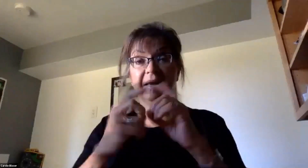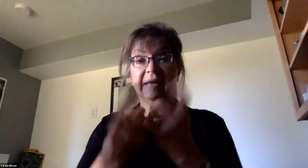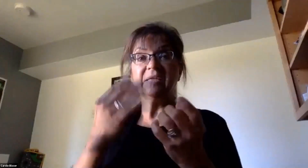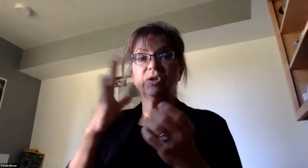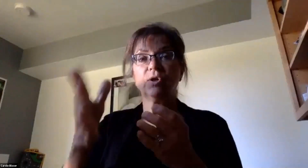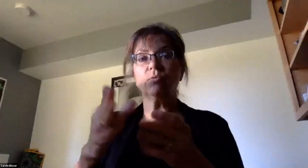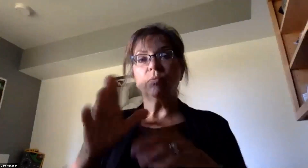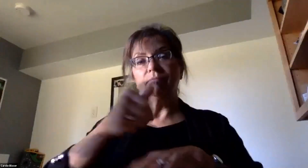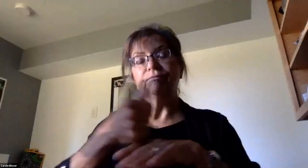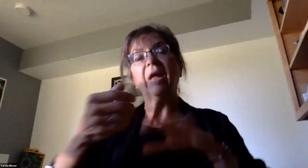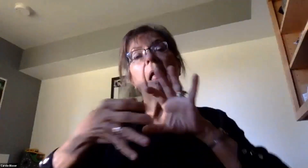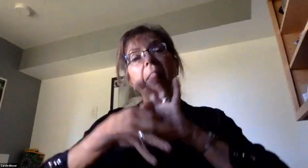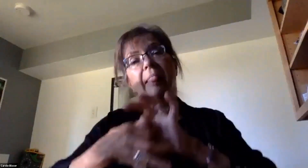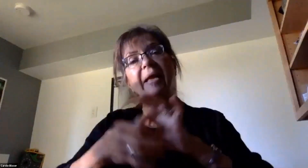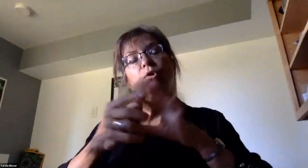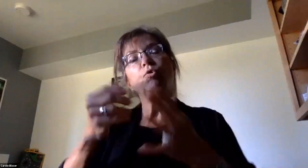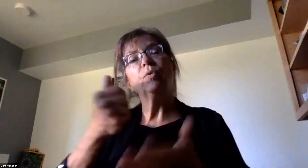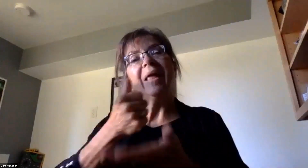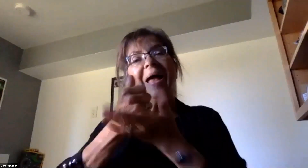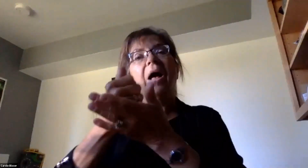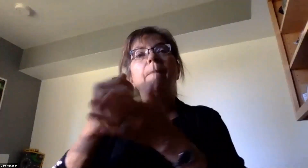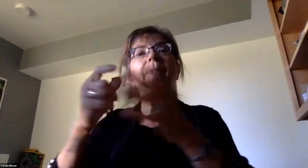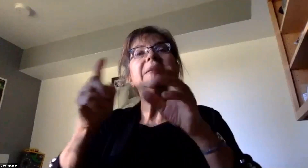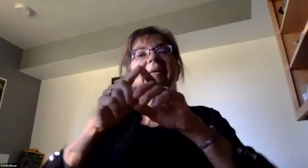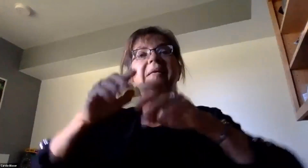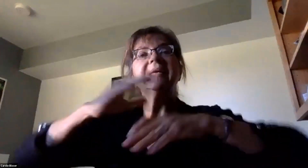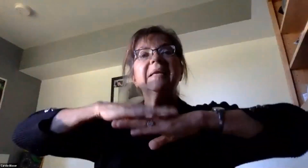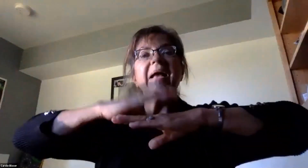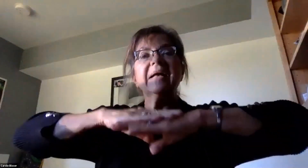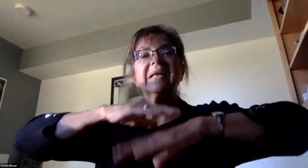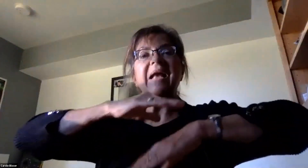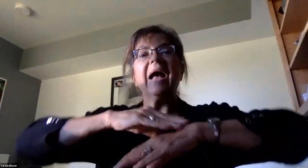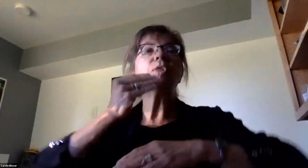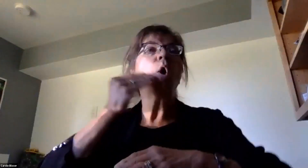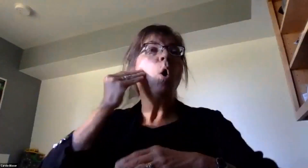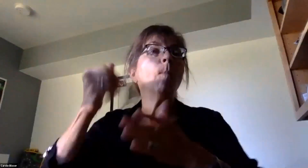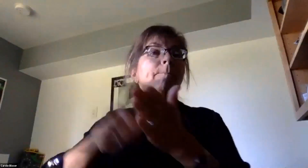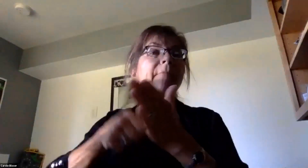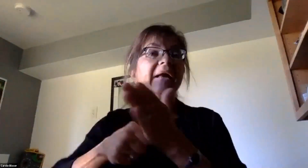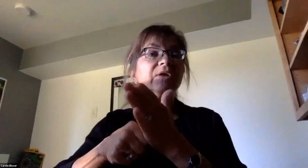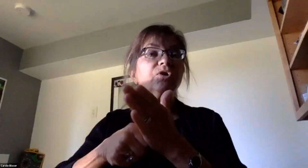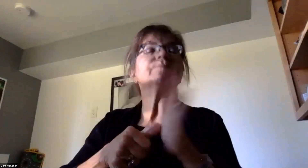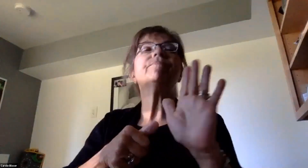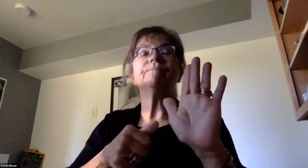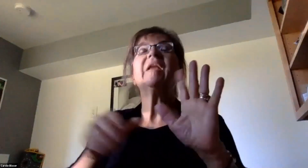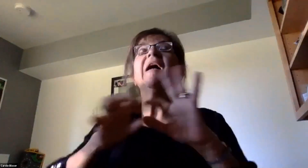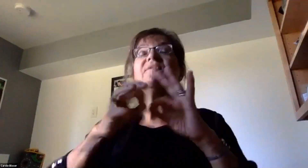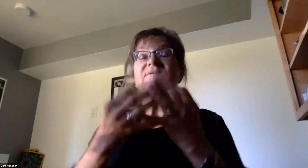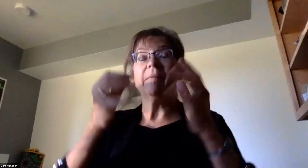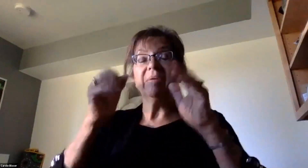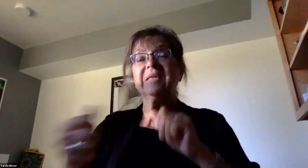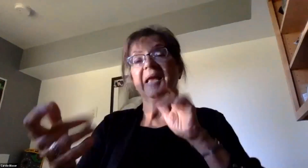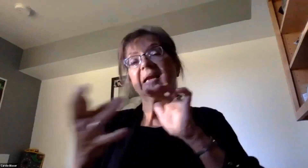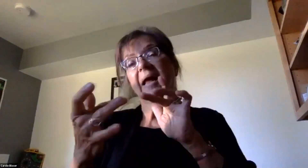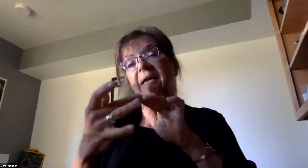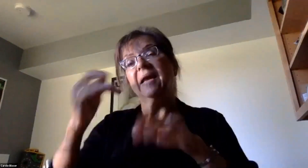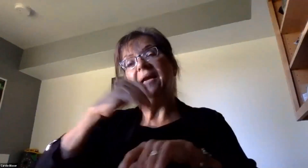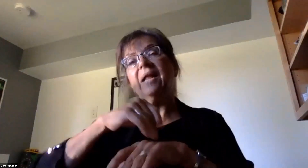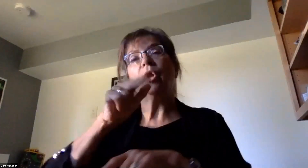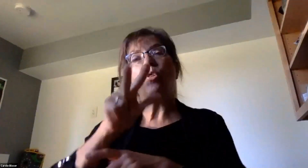to the technology help desk on the home page, please? Families can contact the help desk at 349